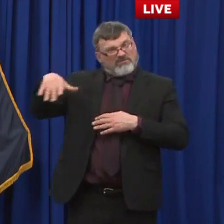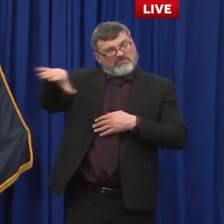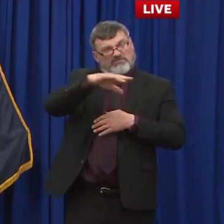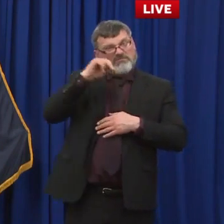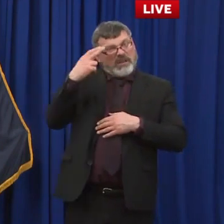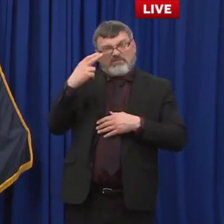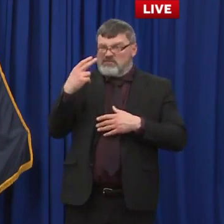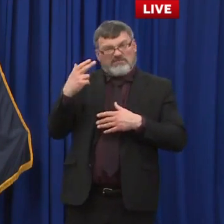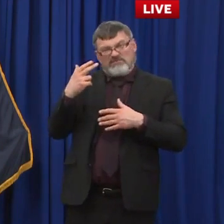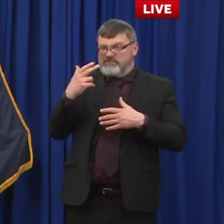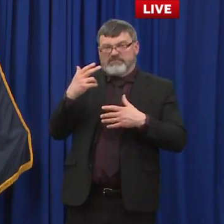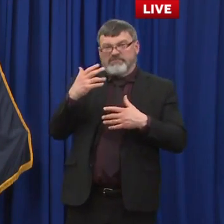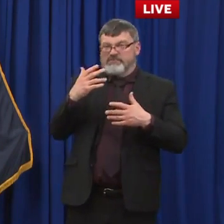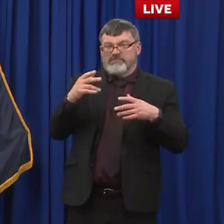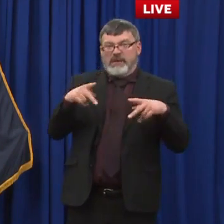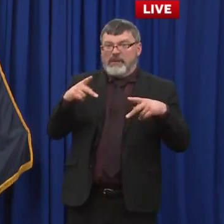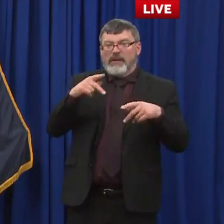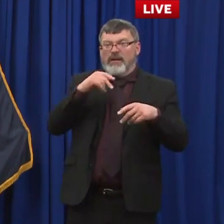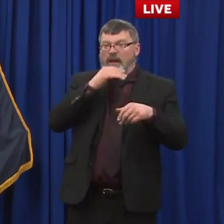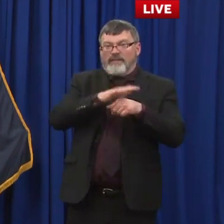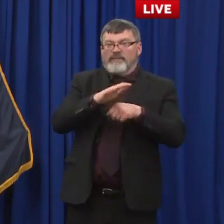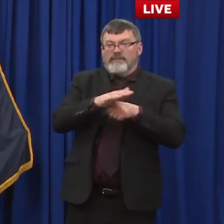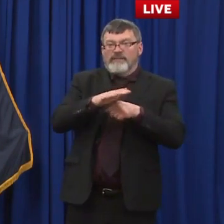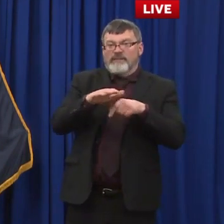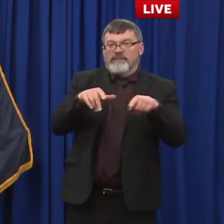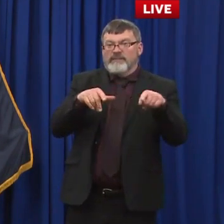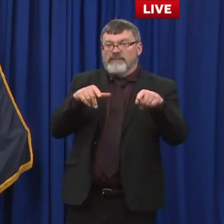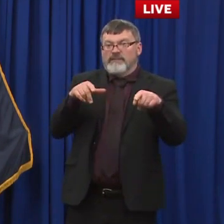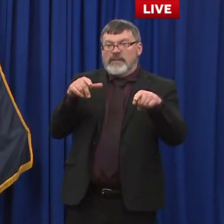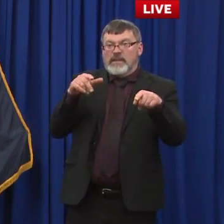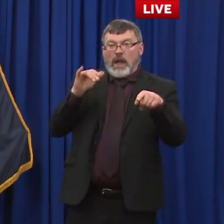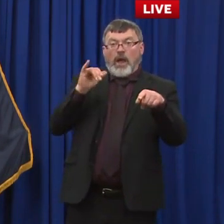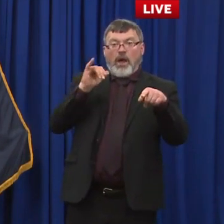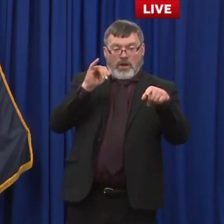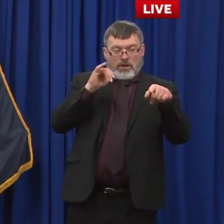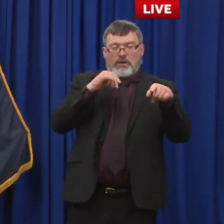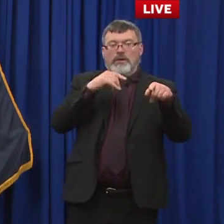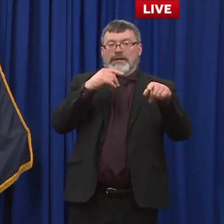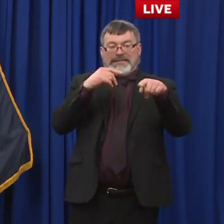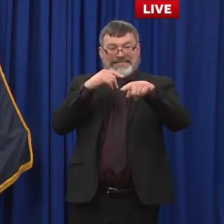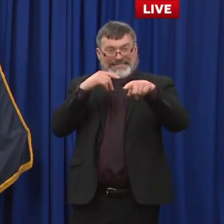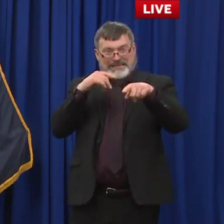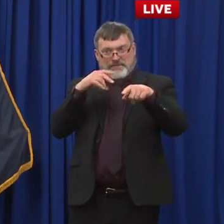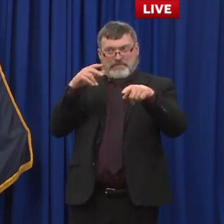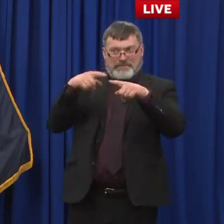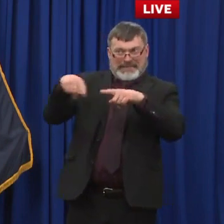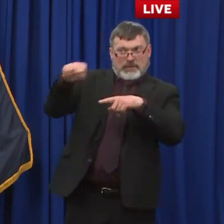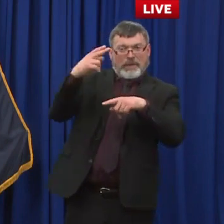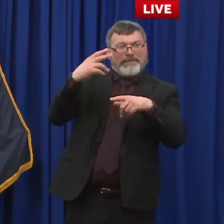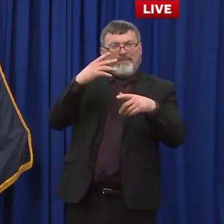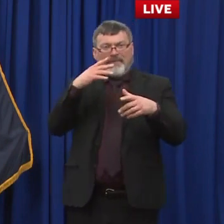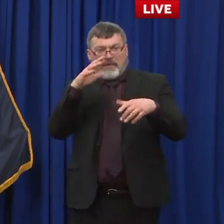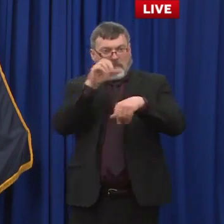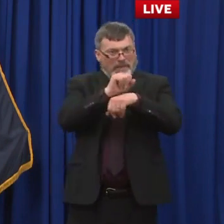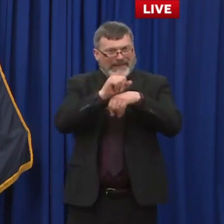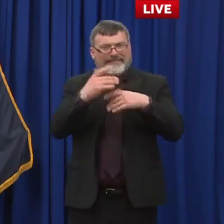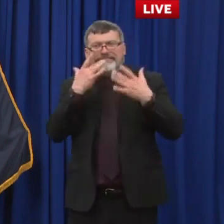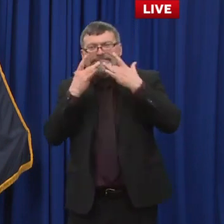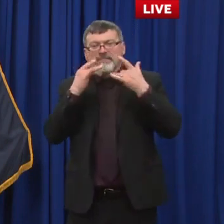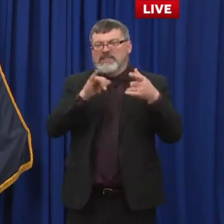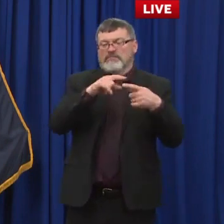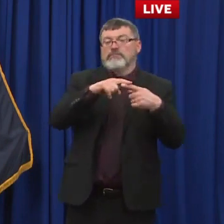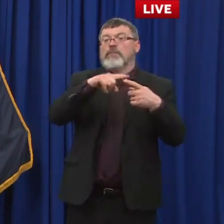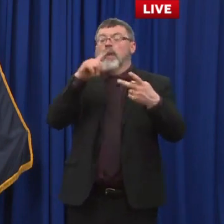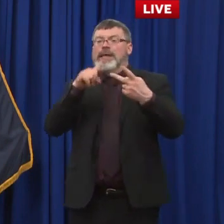state tomorrow are you planning to greet her and do you have a message or a request for her sure uh so right now about